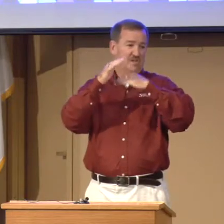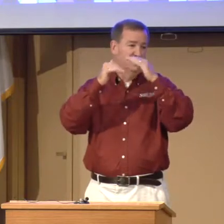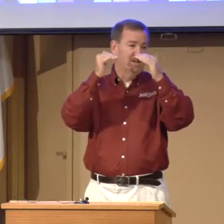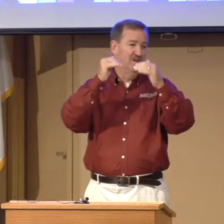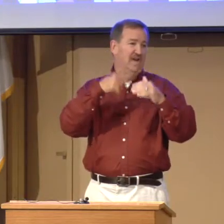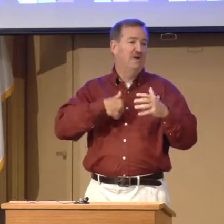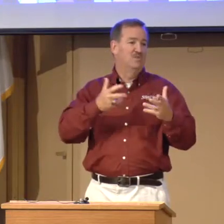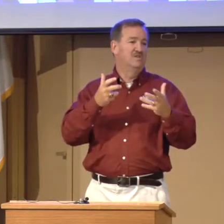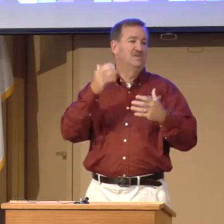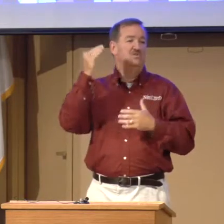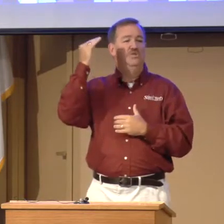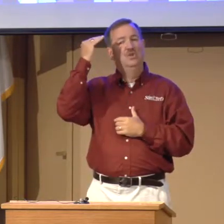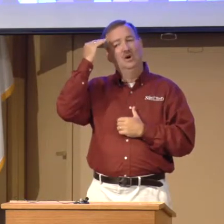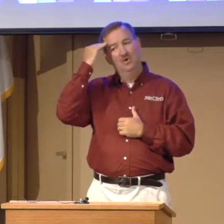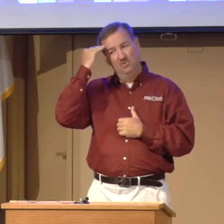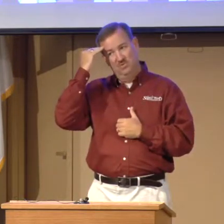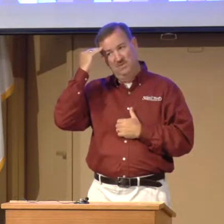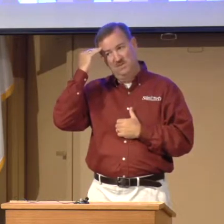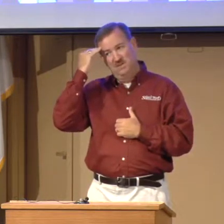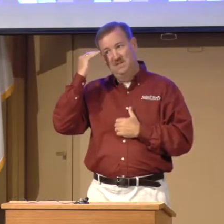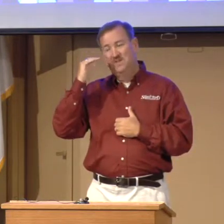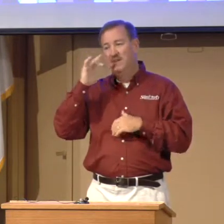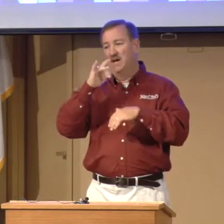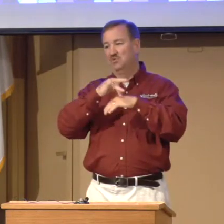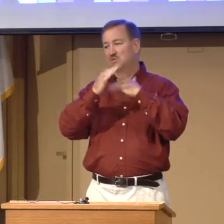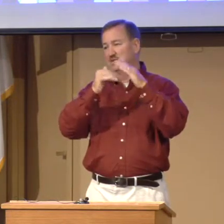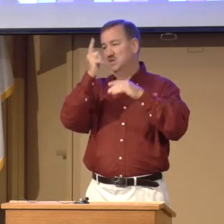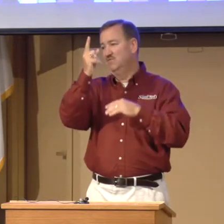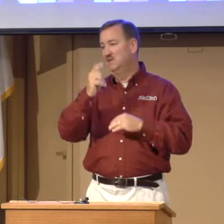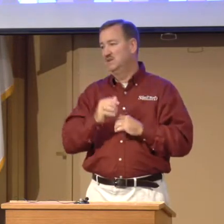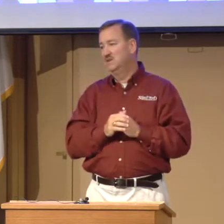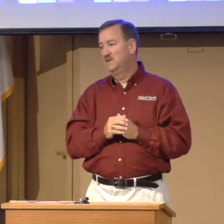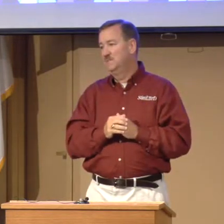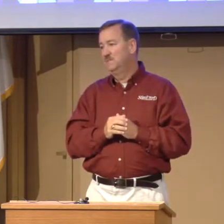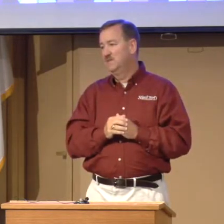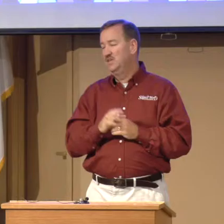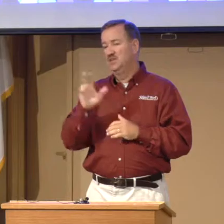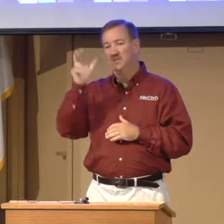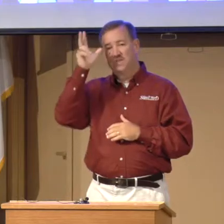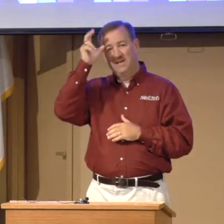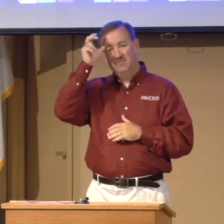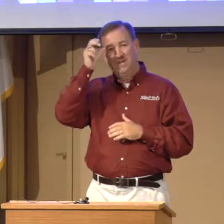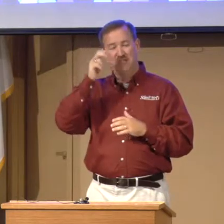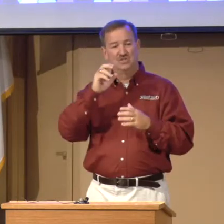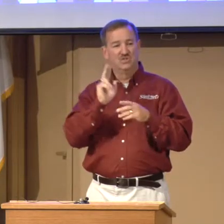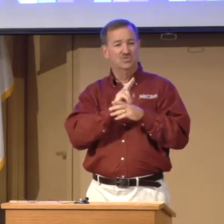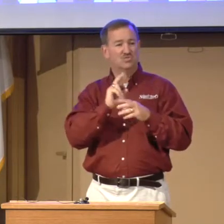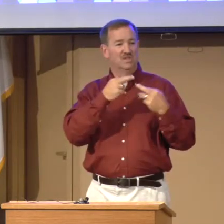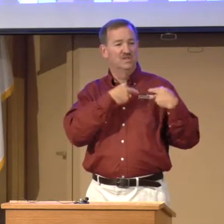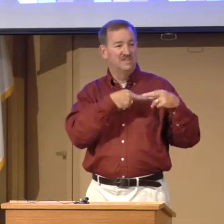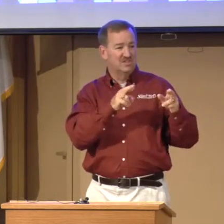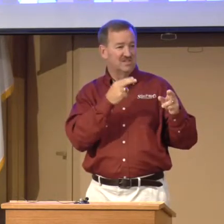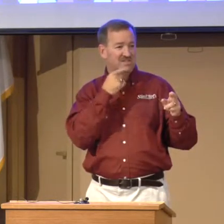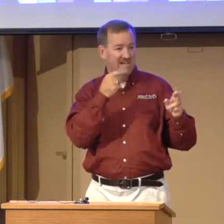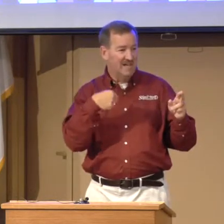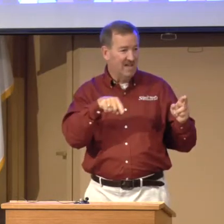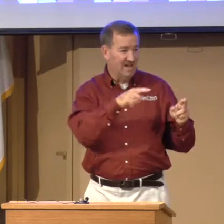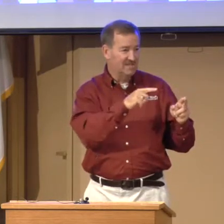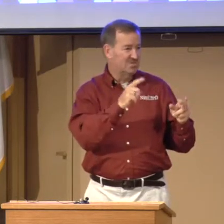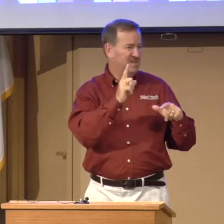touch heaven. I want to know that I will touch heaven. You know, and the devil has used religion to tell us we